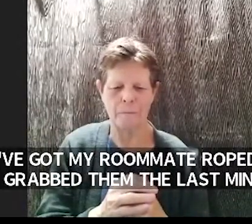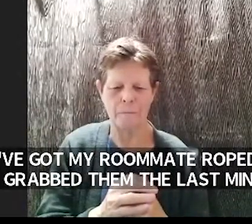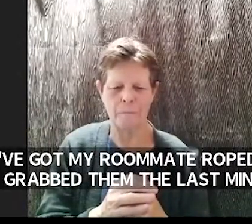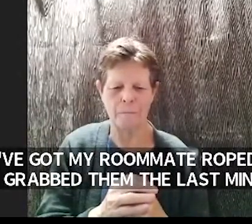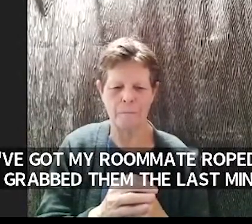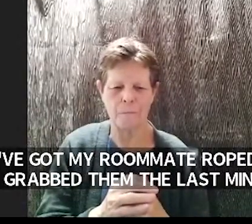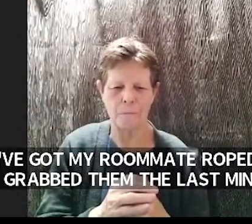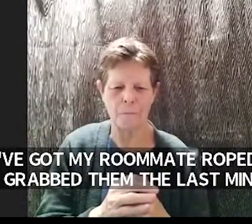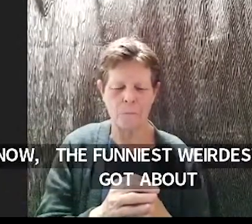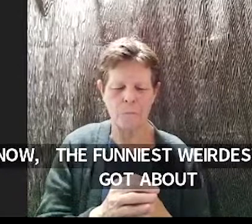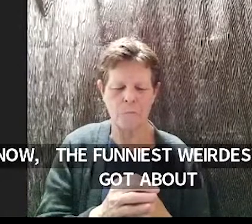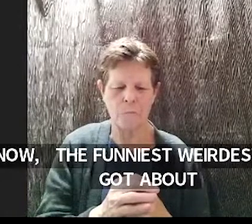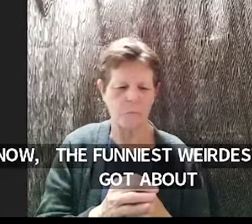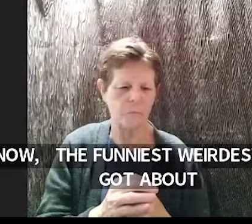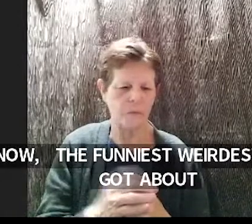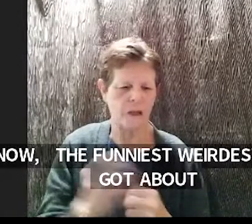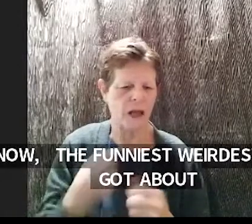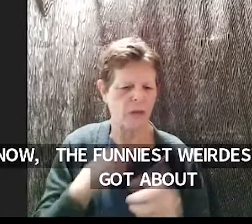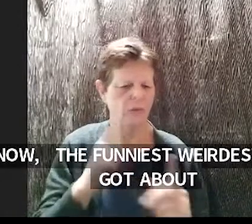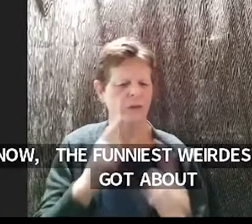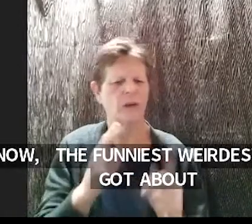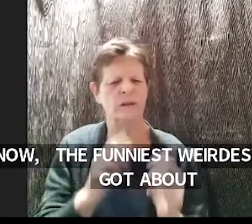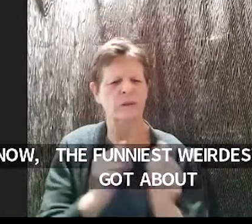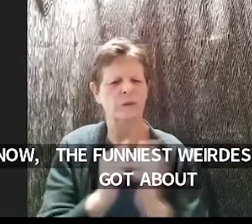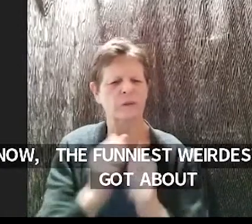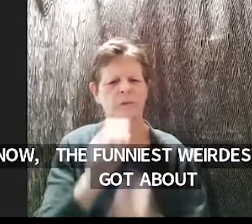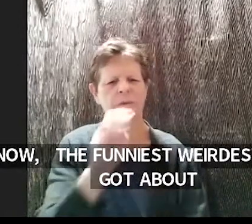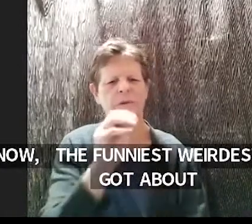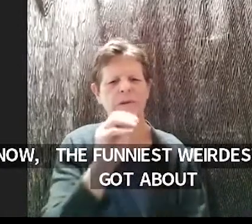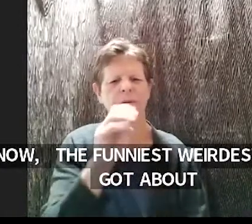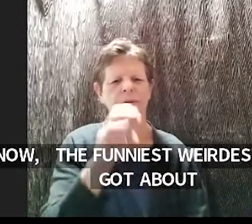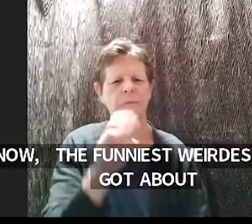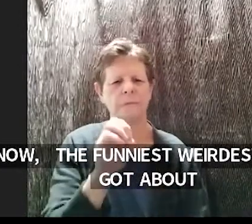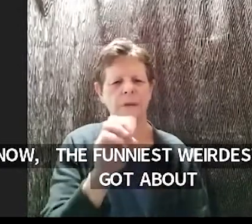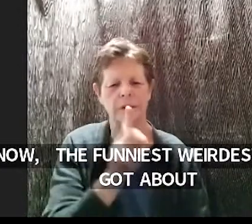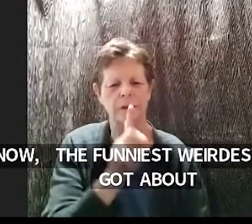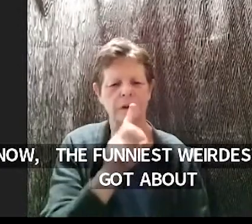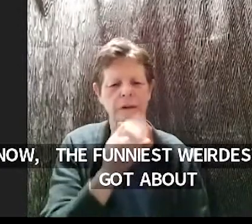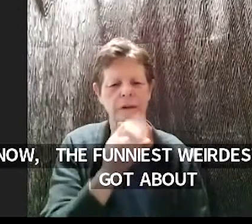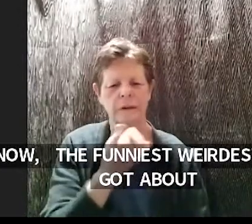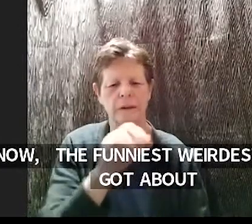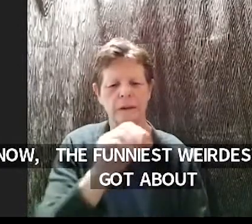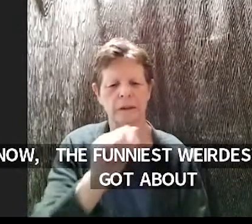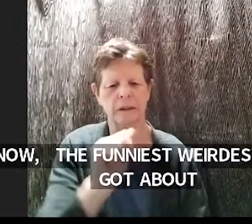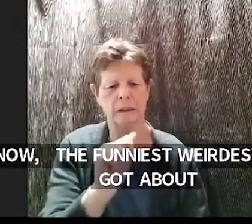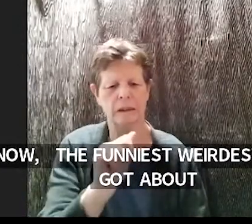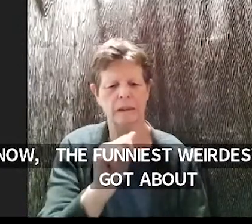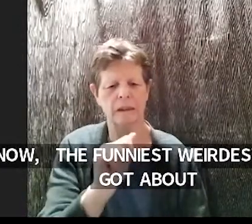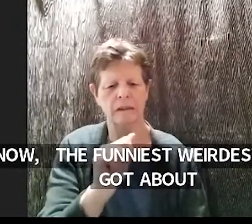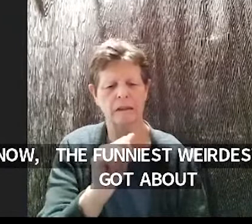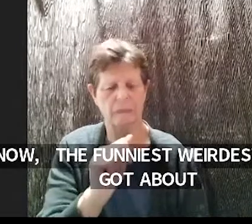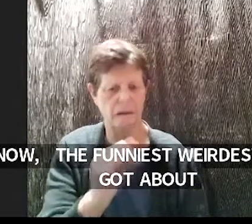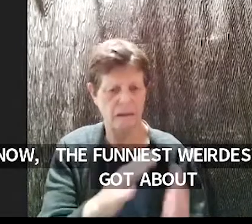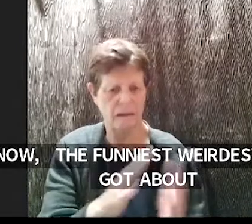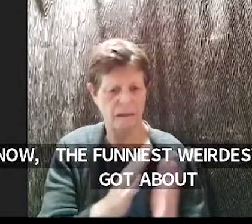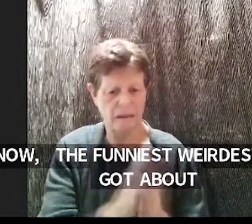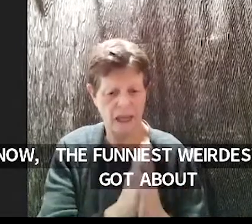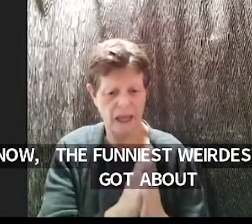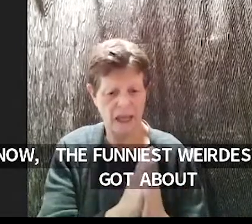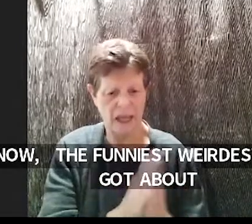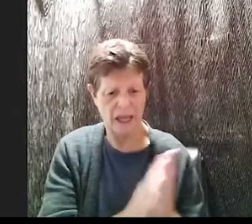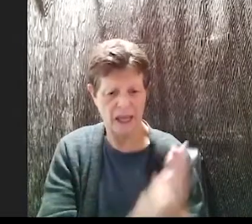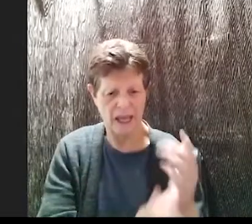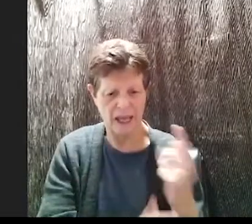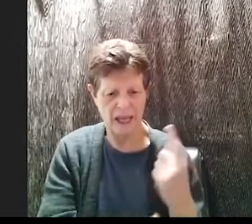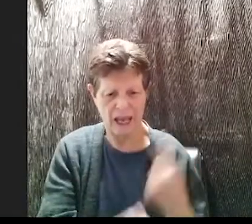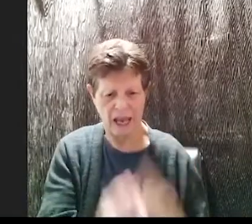talking to media about the the zoom bombing and they asked if we had reported it to the police